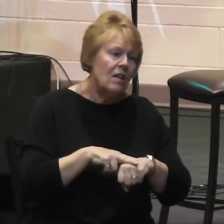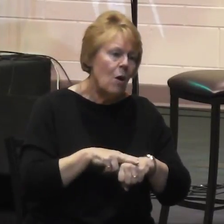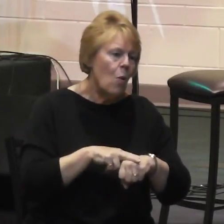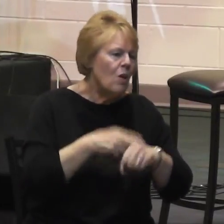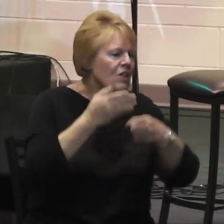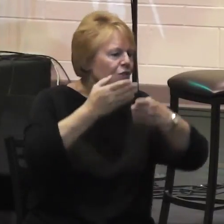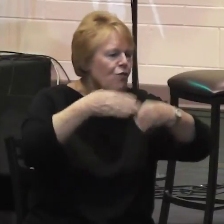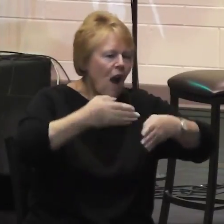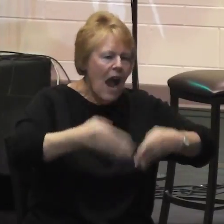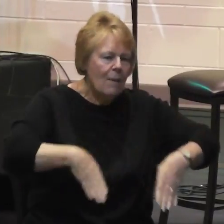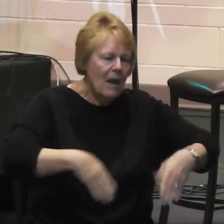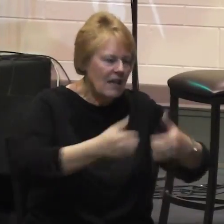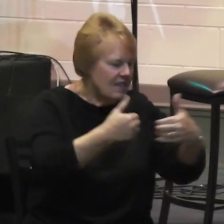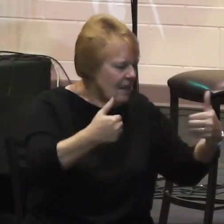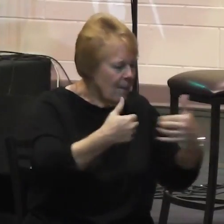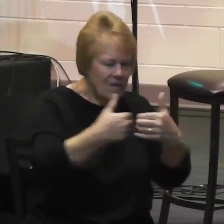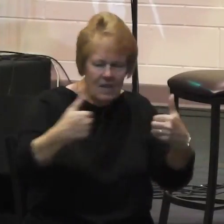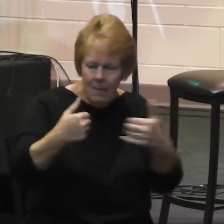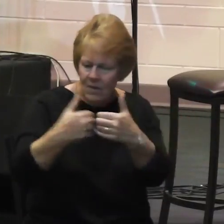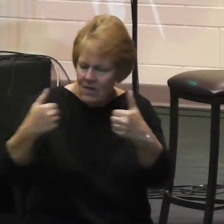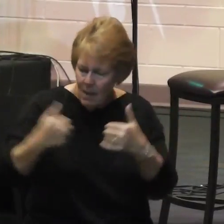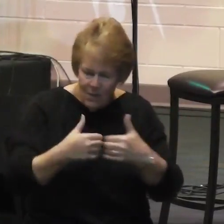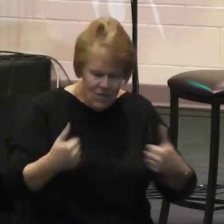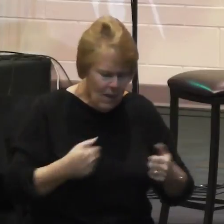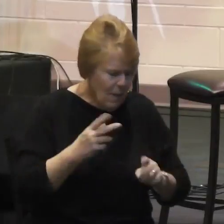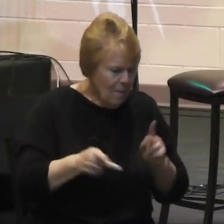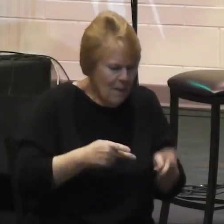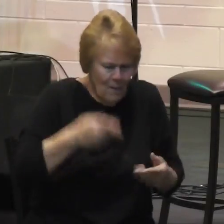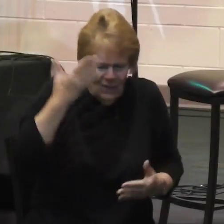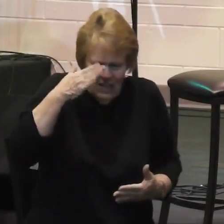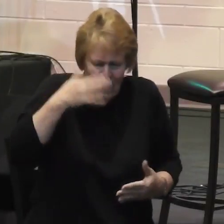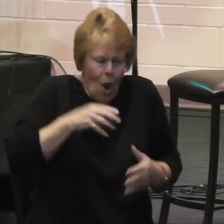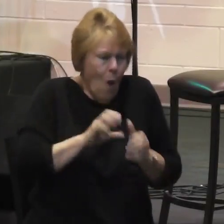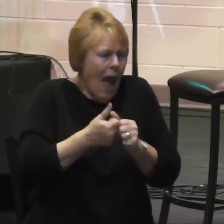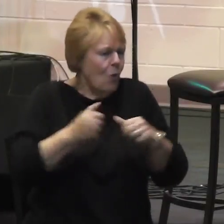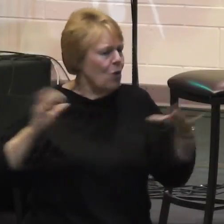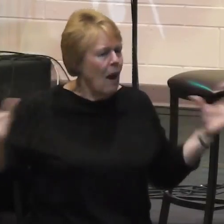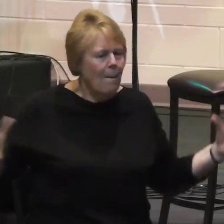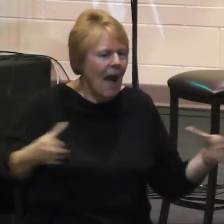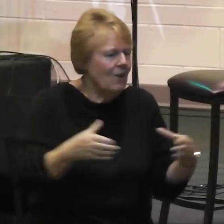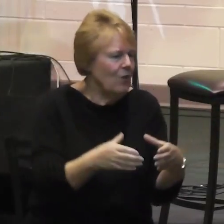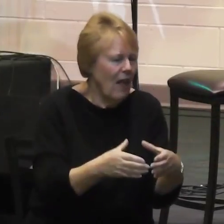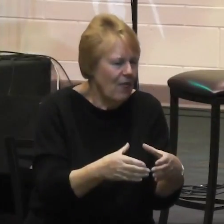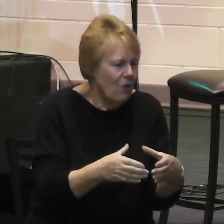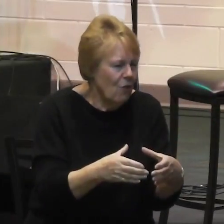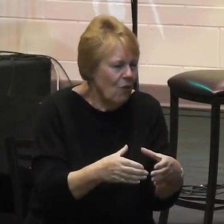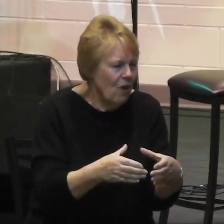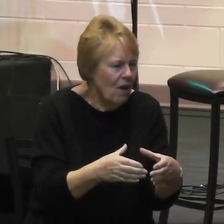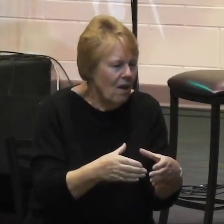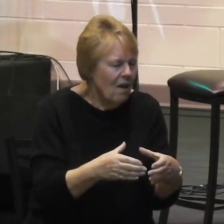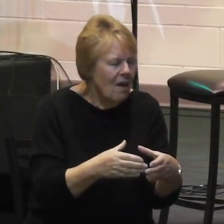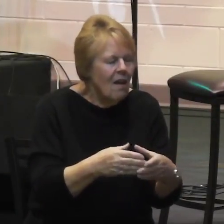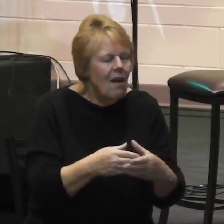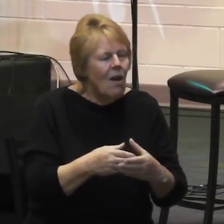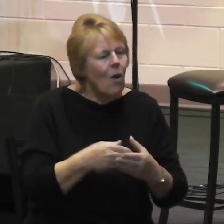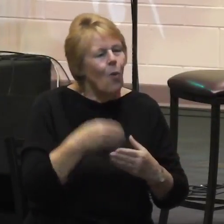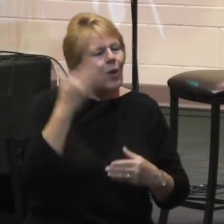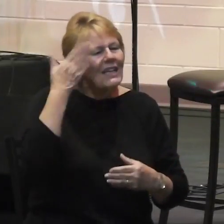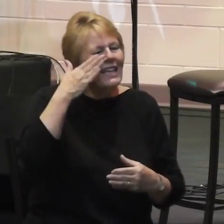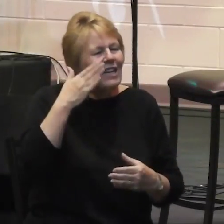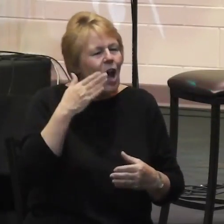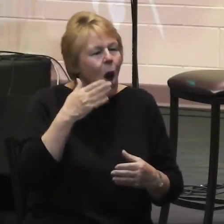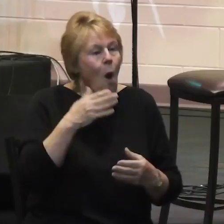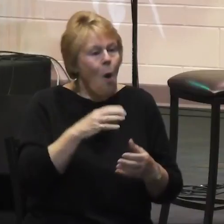And people did not know how to come back together. We did not know how then we would knit this